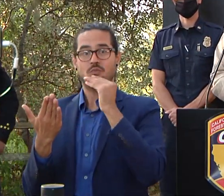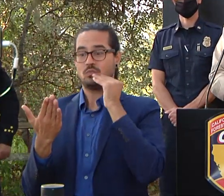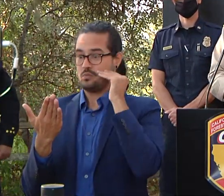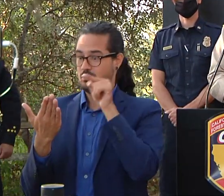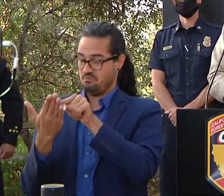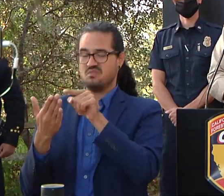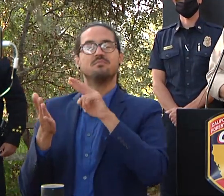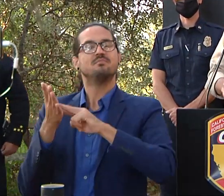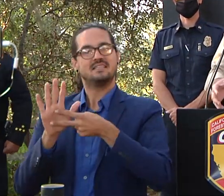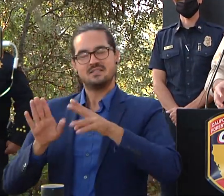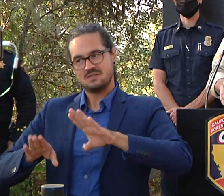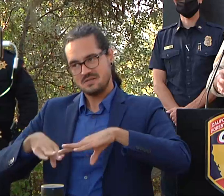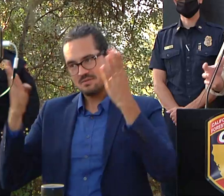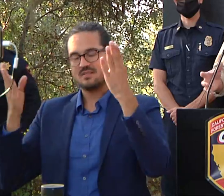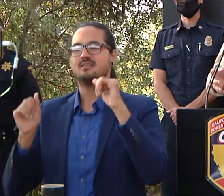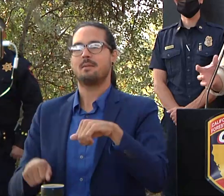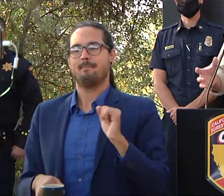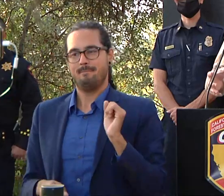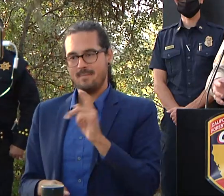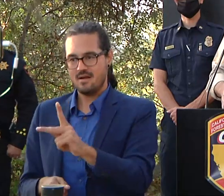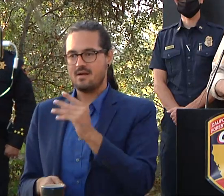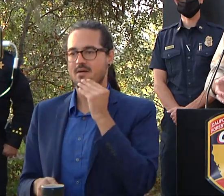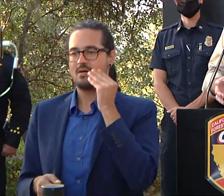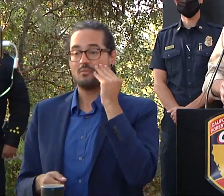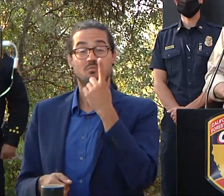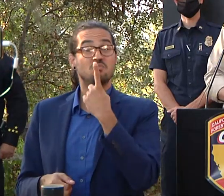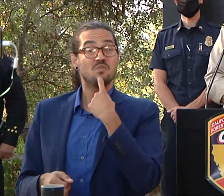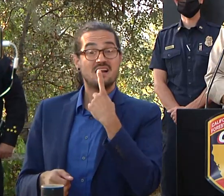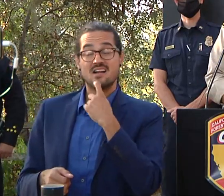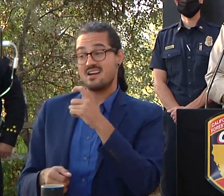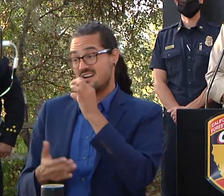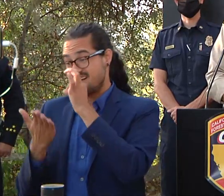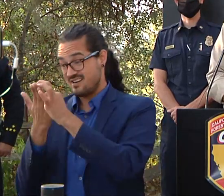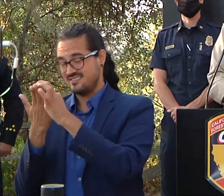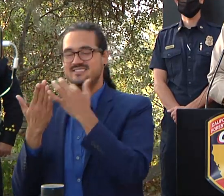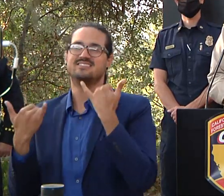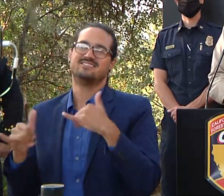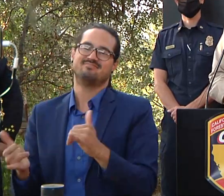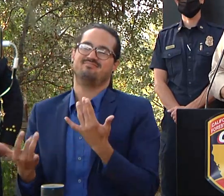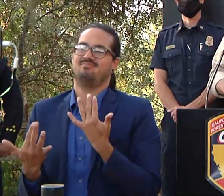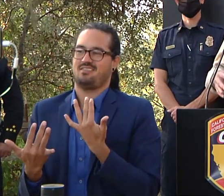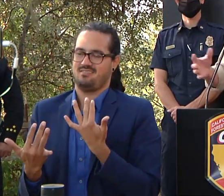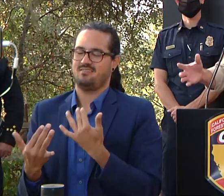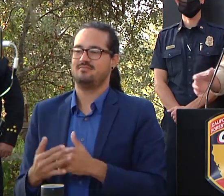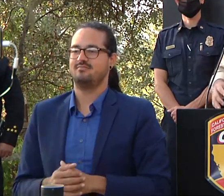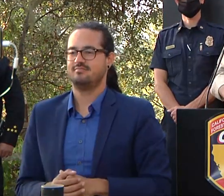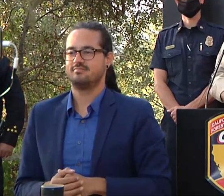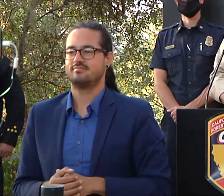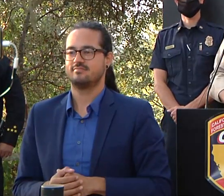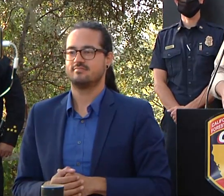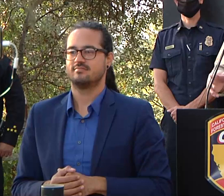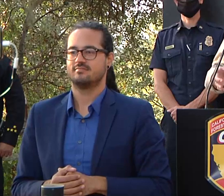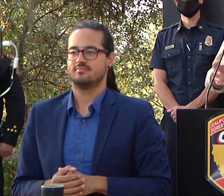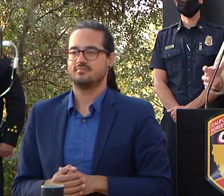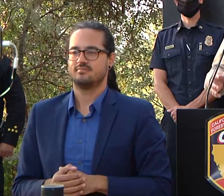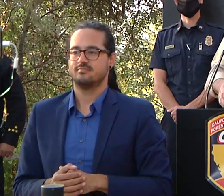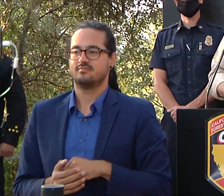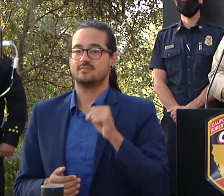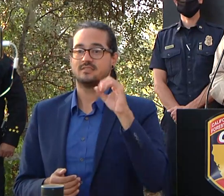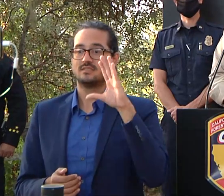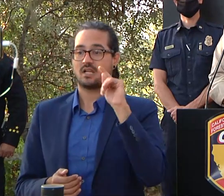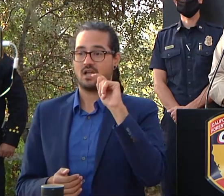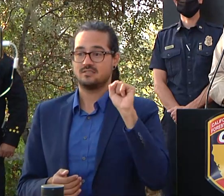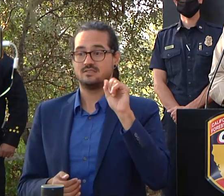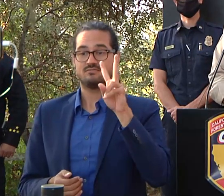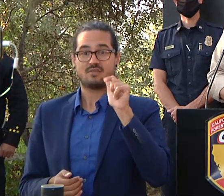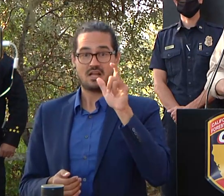um another thing so there's lots of there's going to be lots of emergency vehicles especially for folks here in scotts valley and then as areas we continue to repopulate you're going to see people coming and